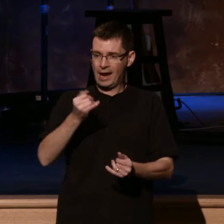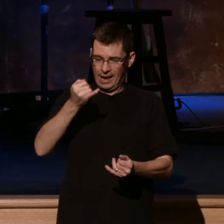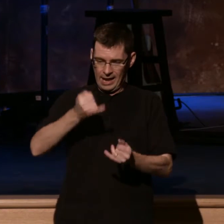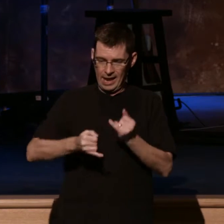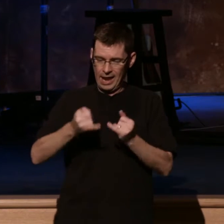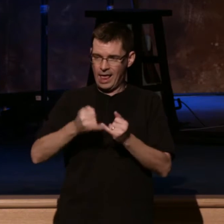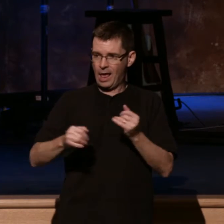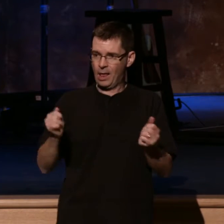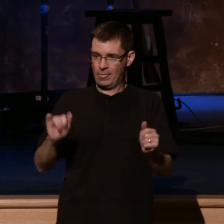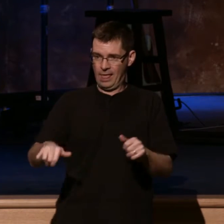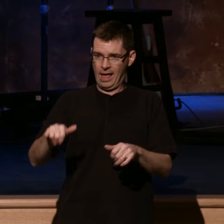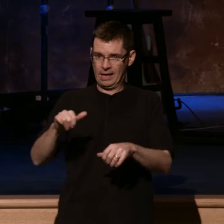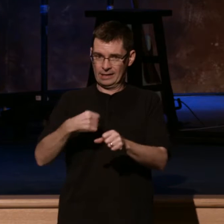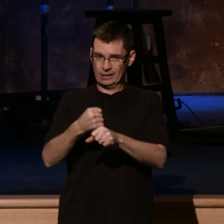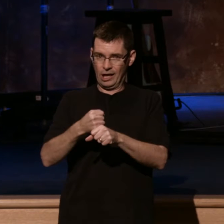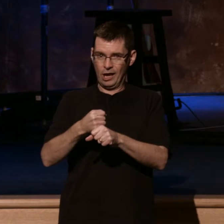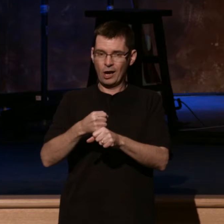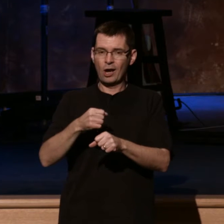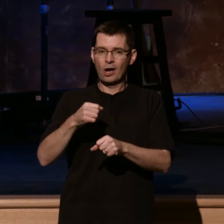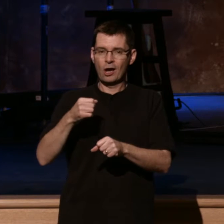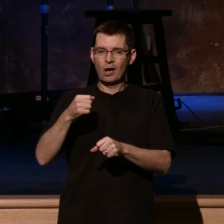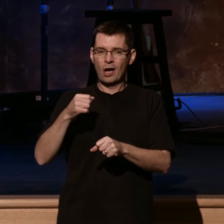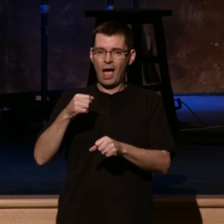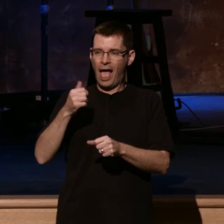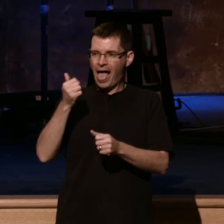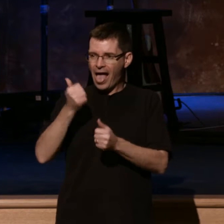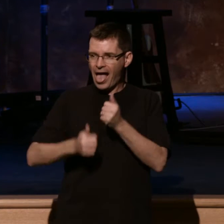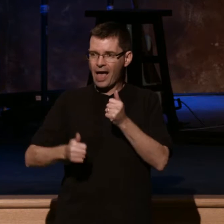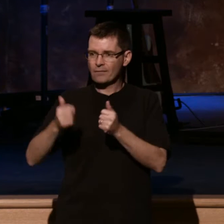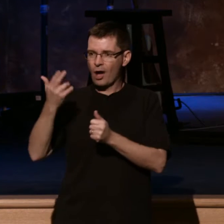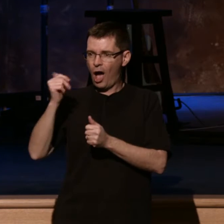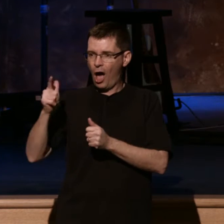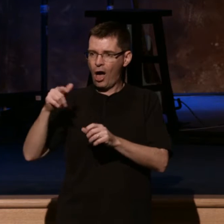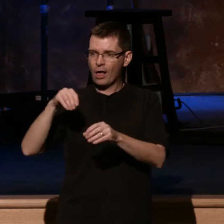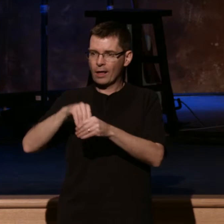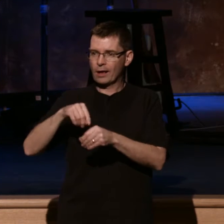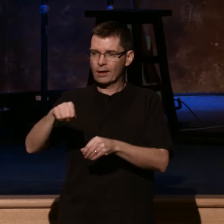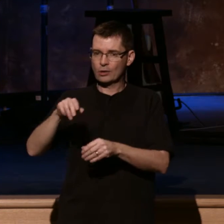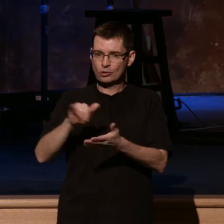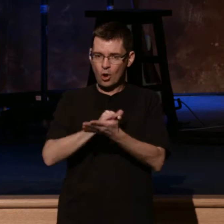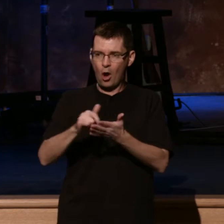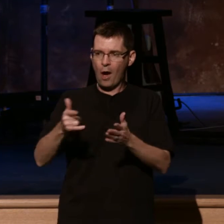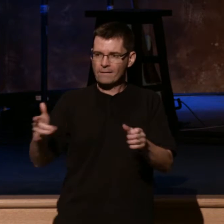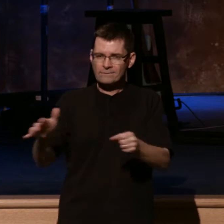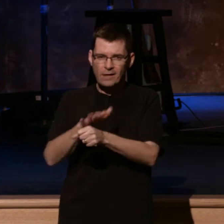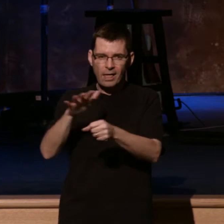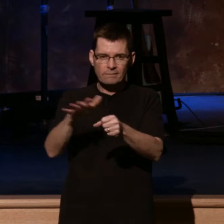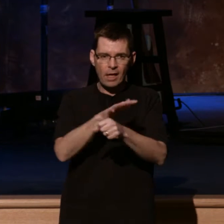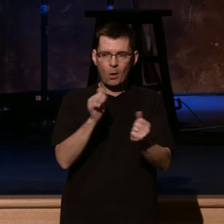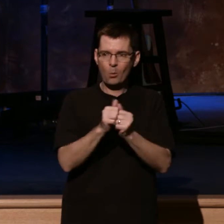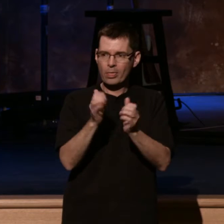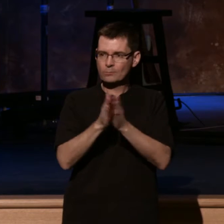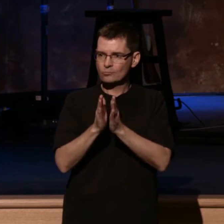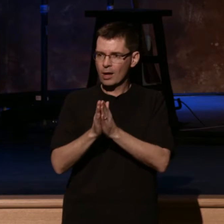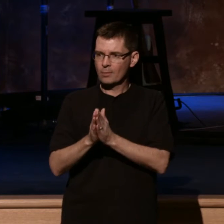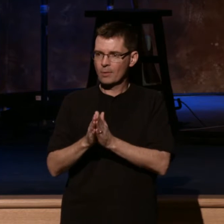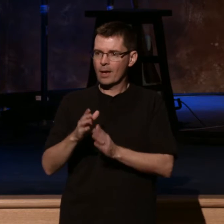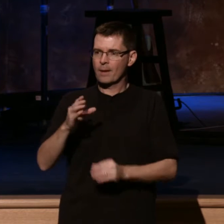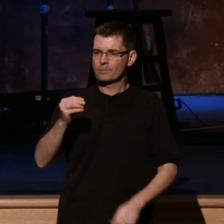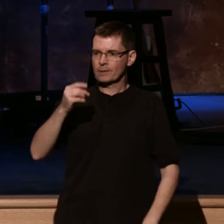with men praying. You'll love this caveat. There was a man named Horace Greeley who owned a paper. He sent one of his reporters around at the noon hour to